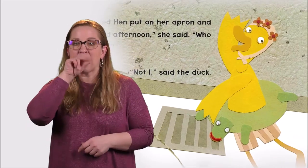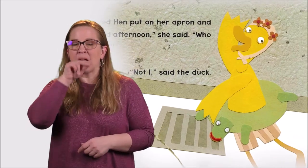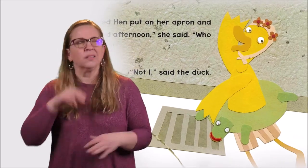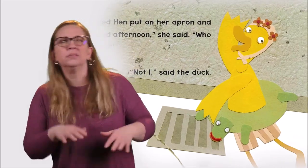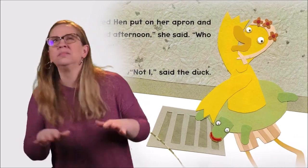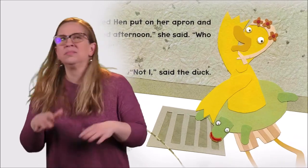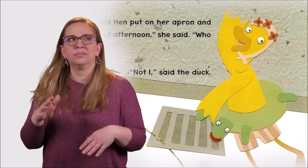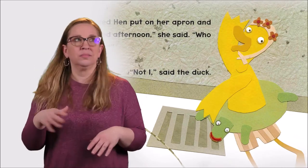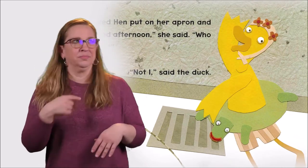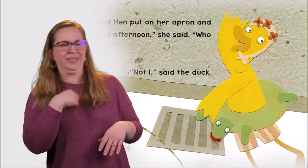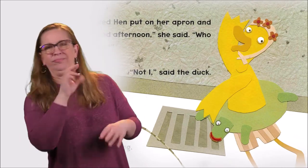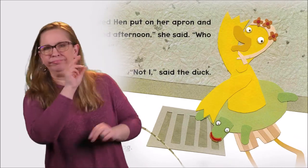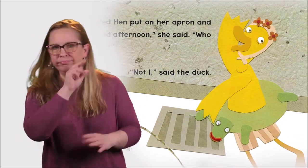Not I, said the duck.